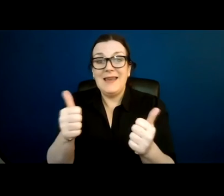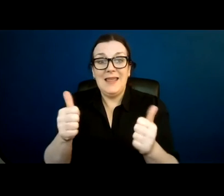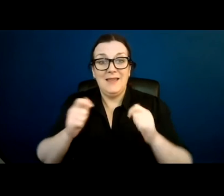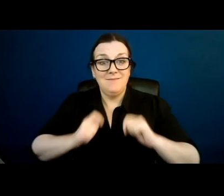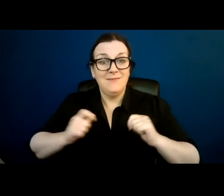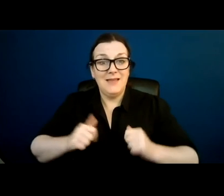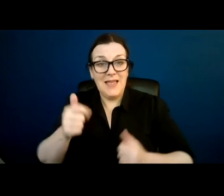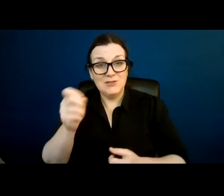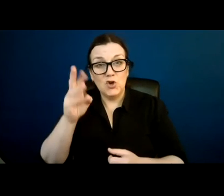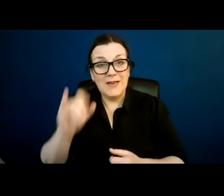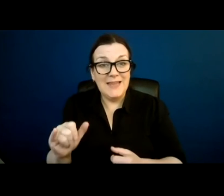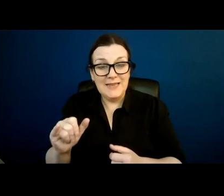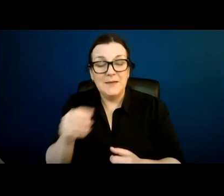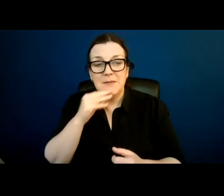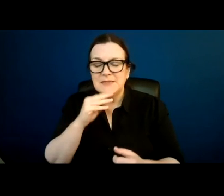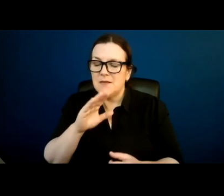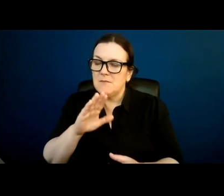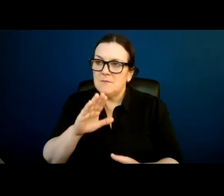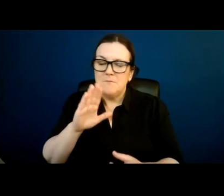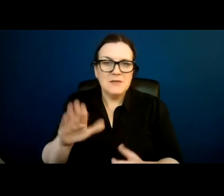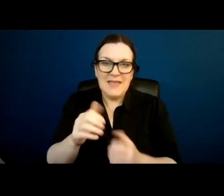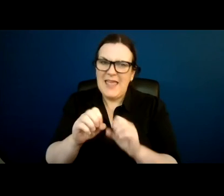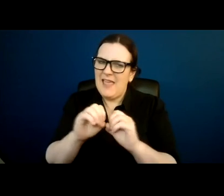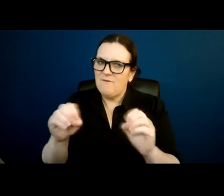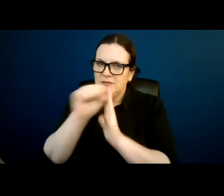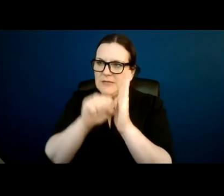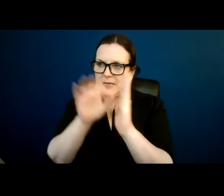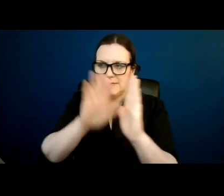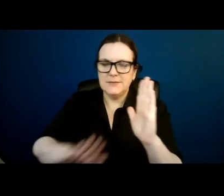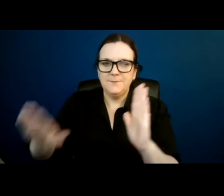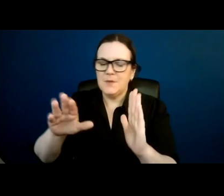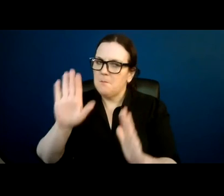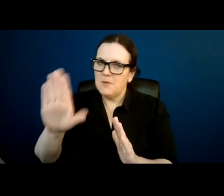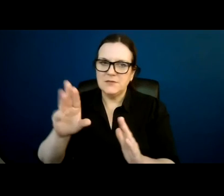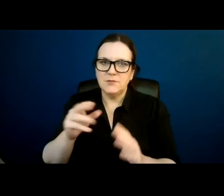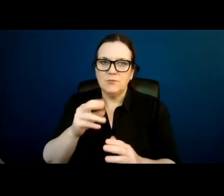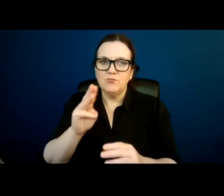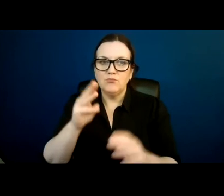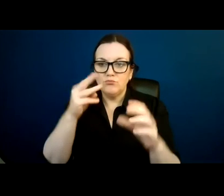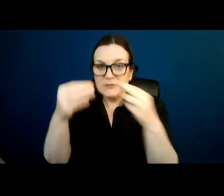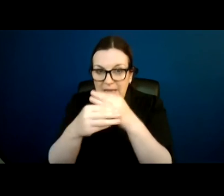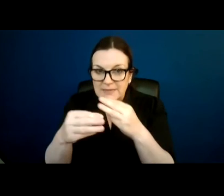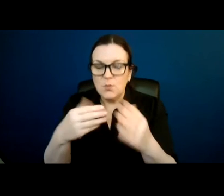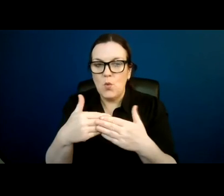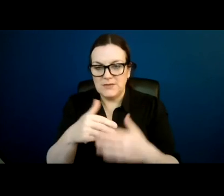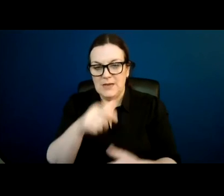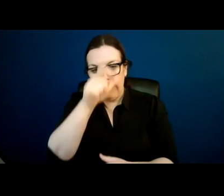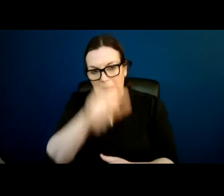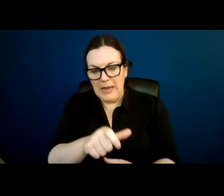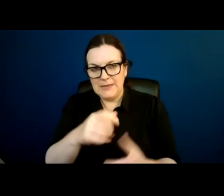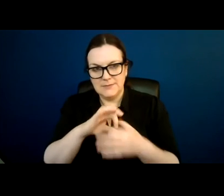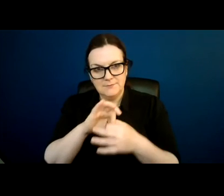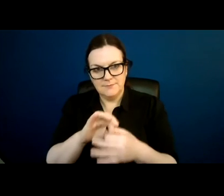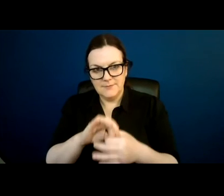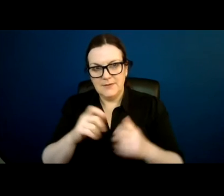says that attorneys must protect attorney client privilege. But if a client is under a